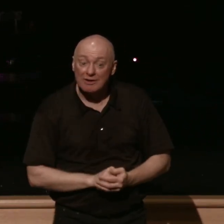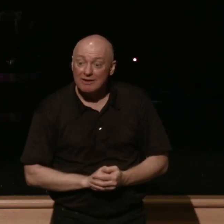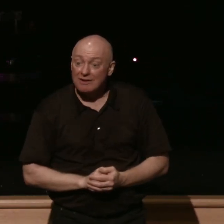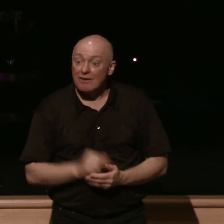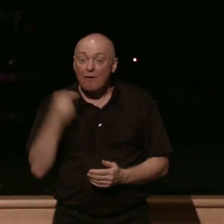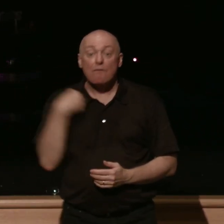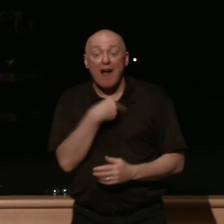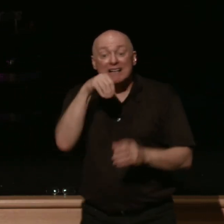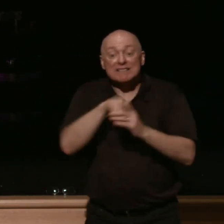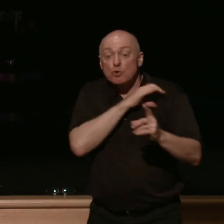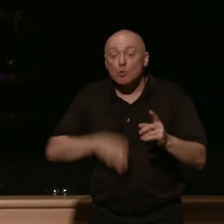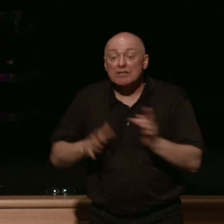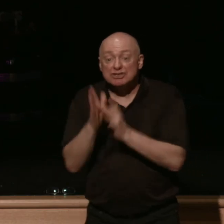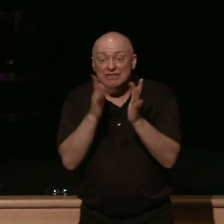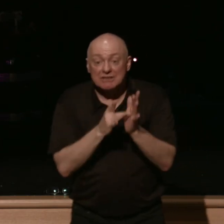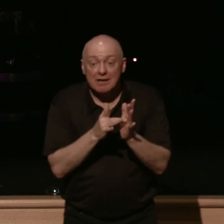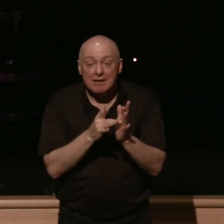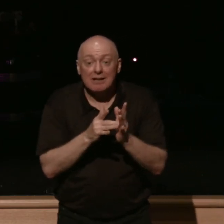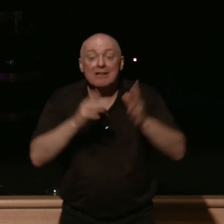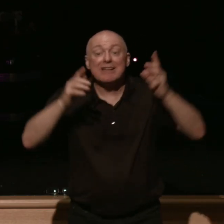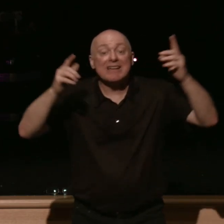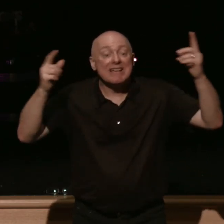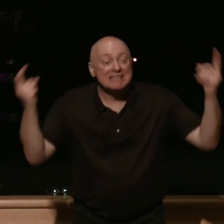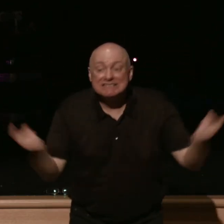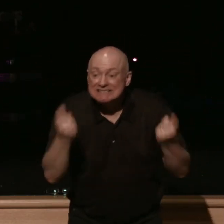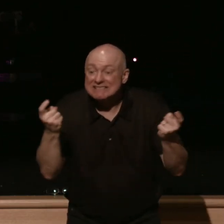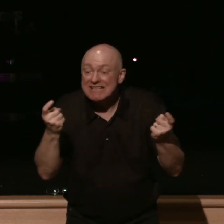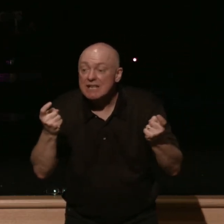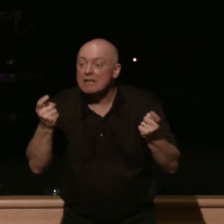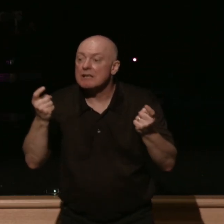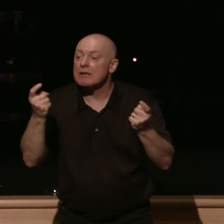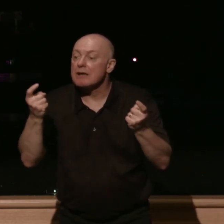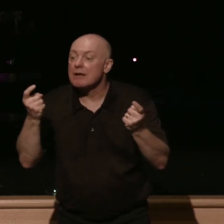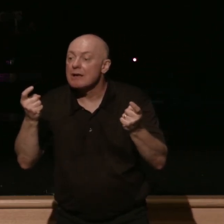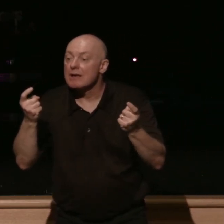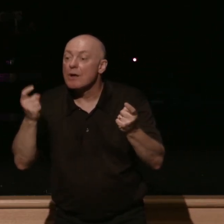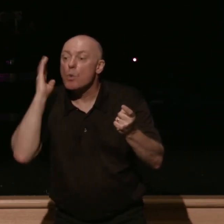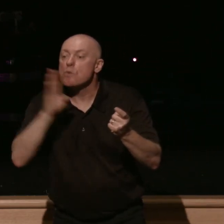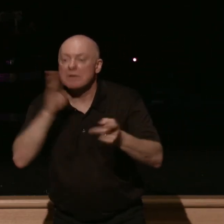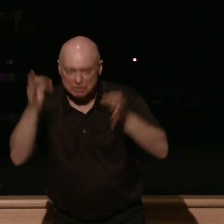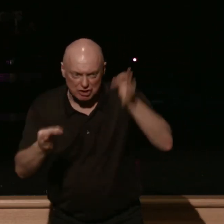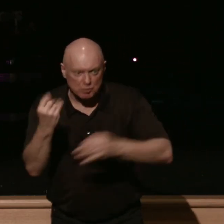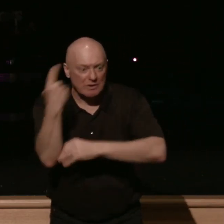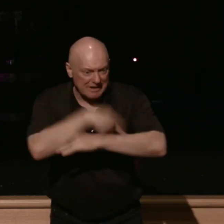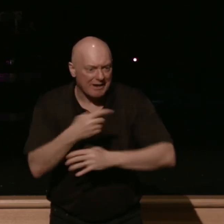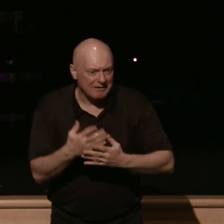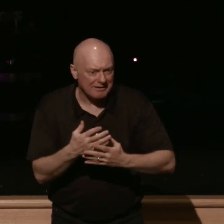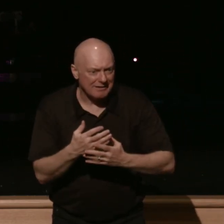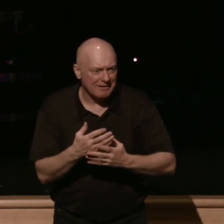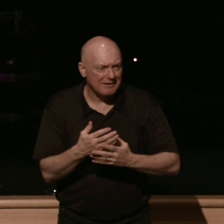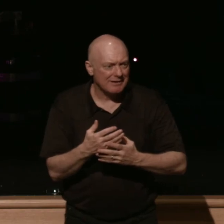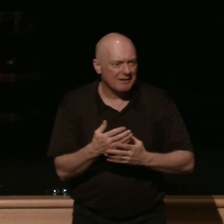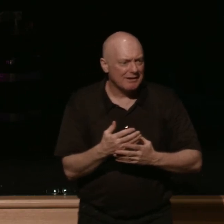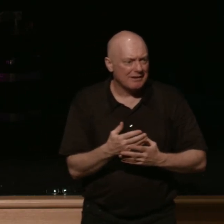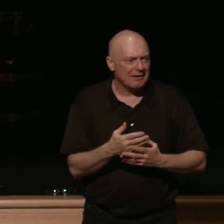Christ Jesus sin is going to be judged this horizontal